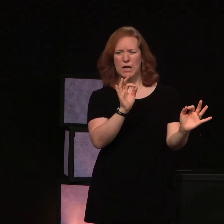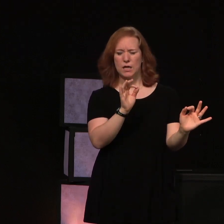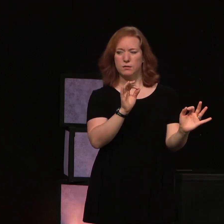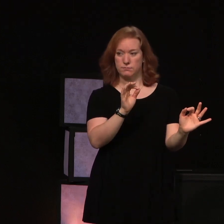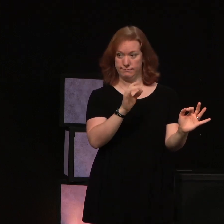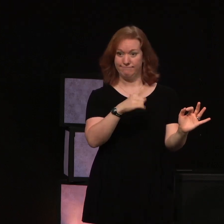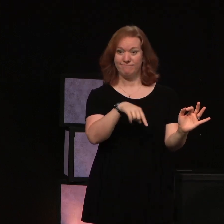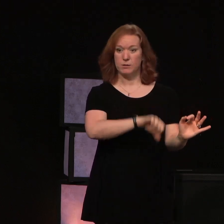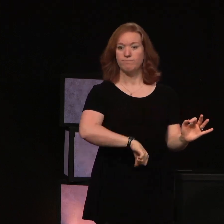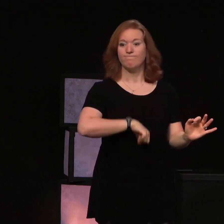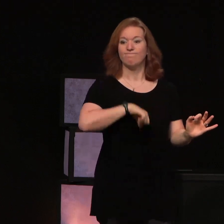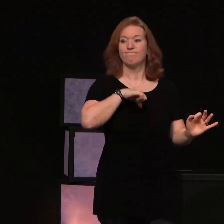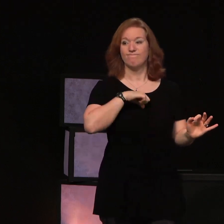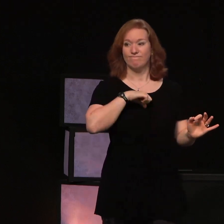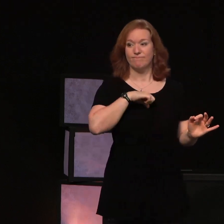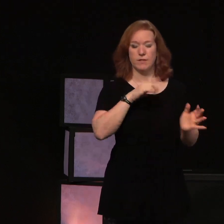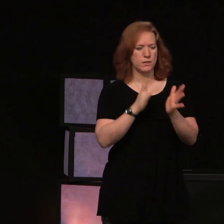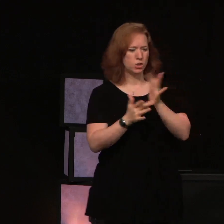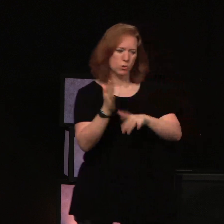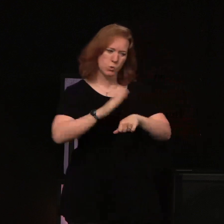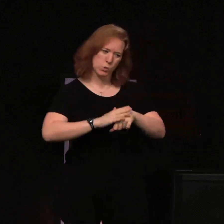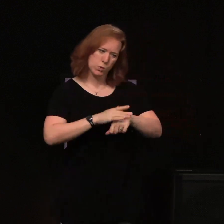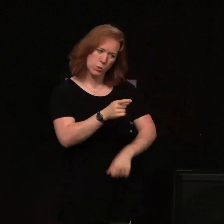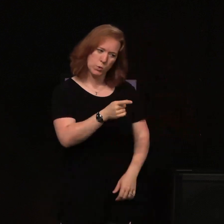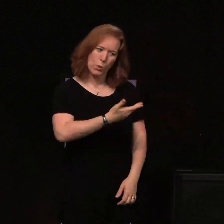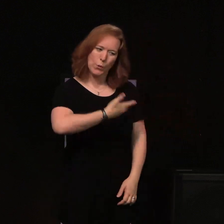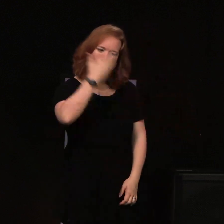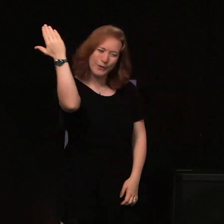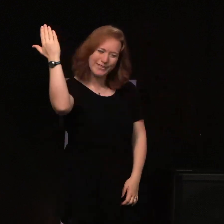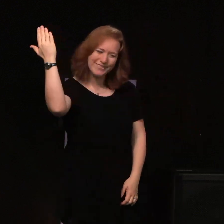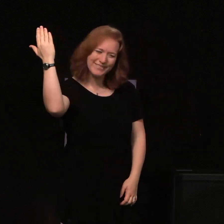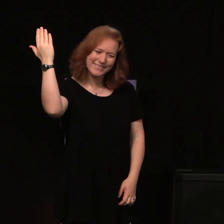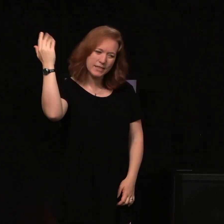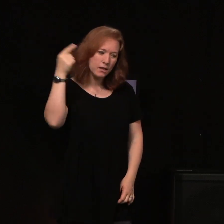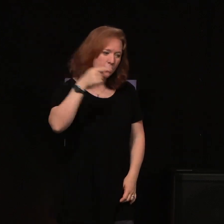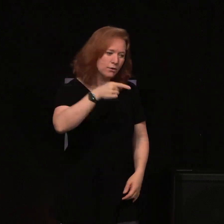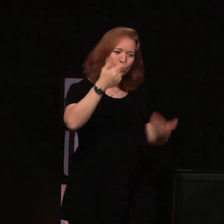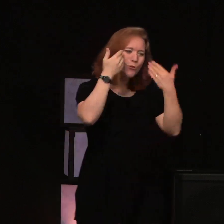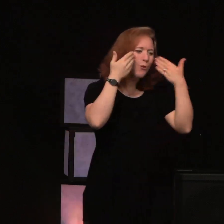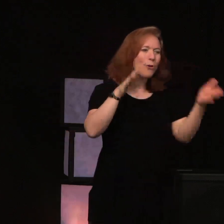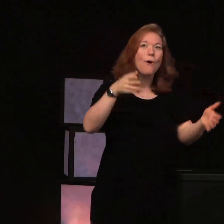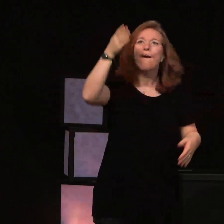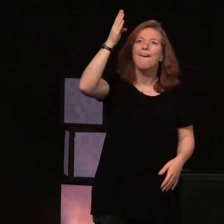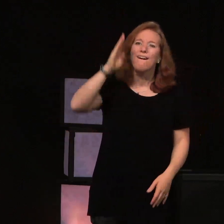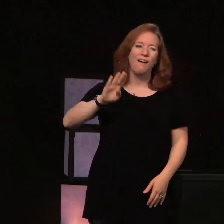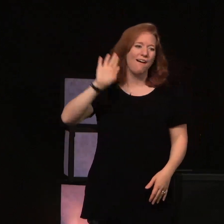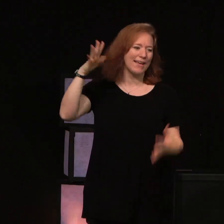They were blind to God's healing provision.